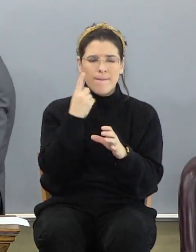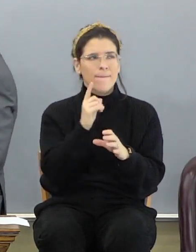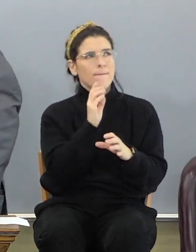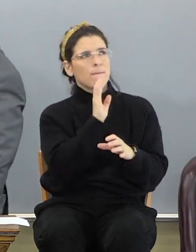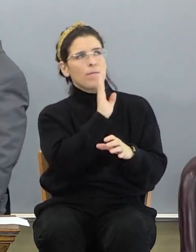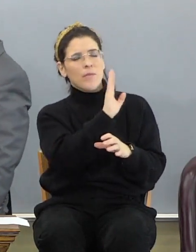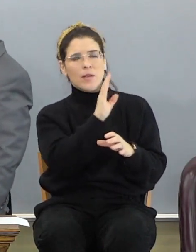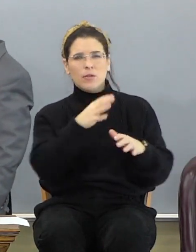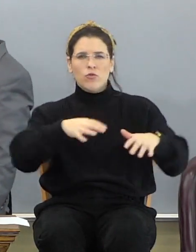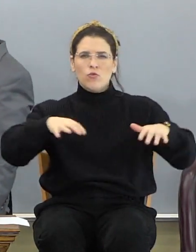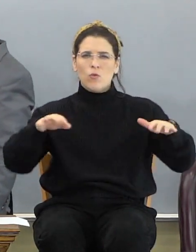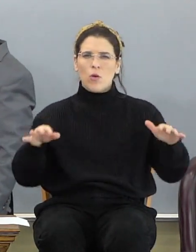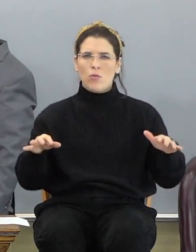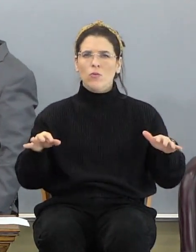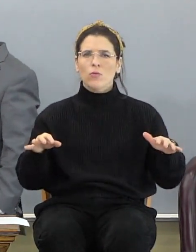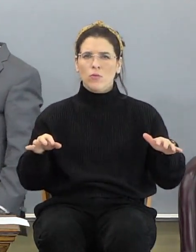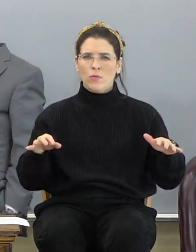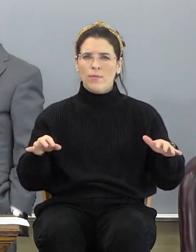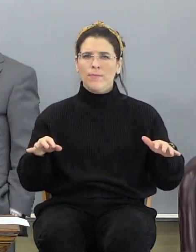throne to sit on.